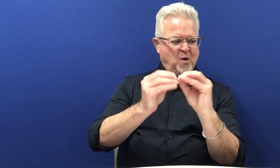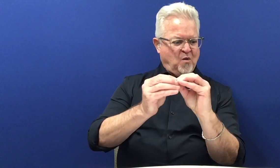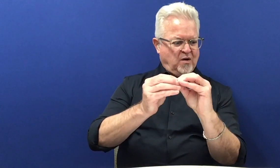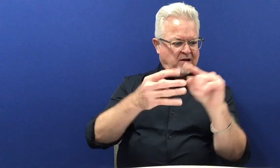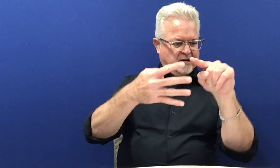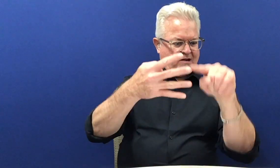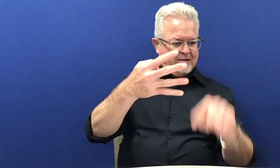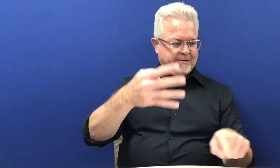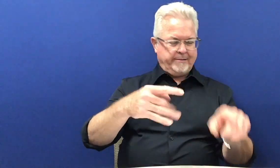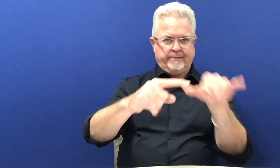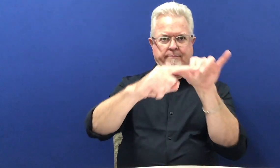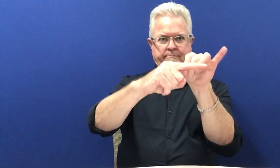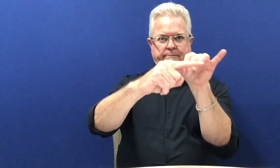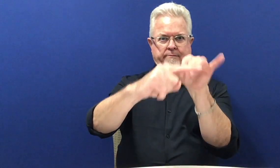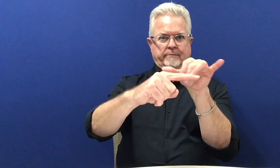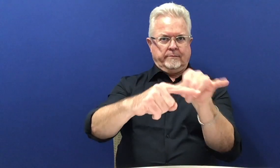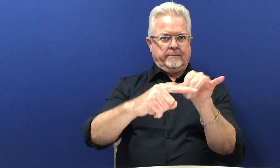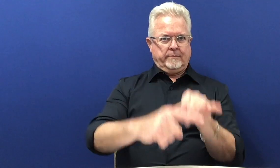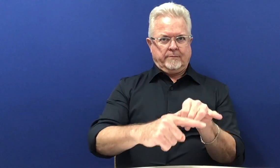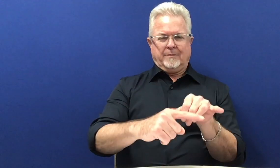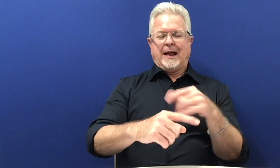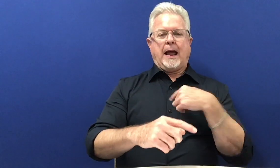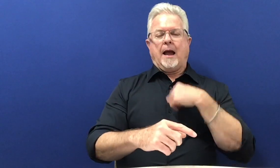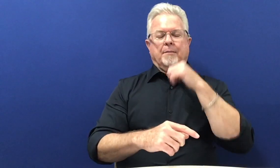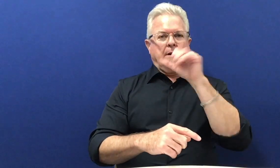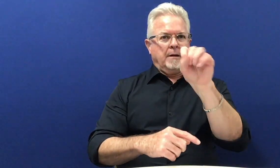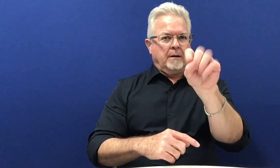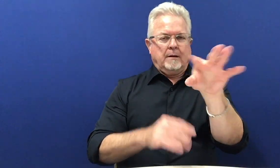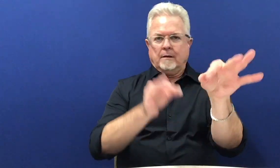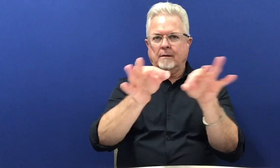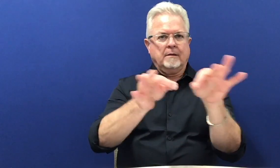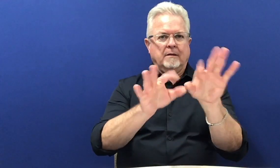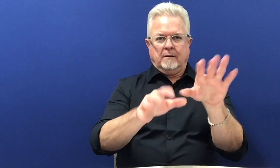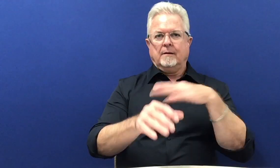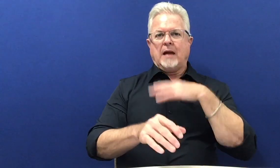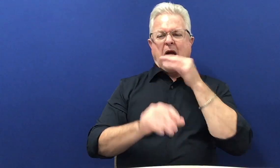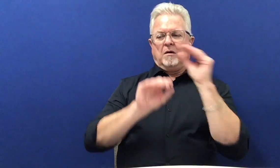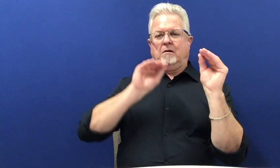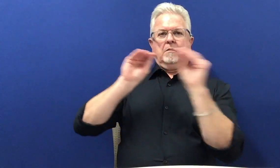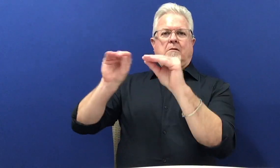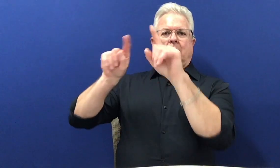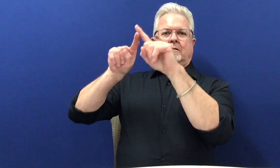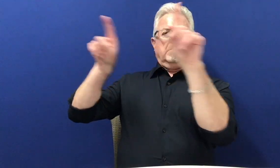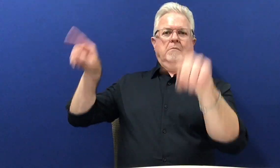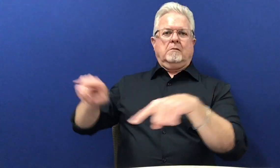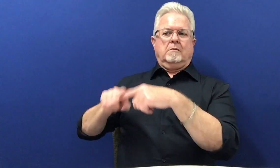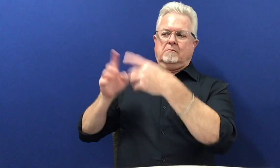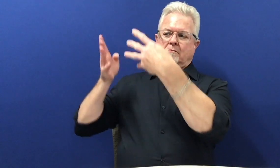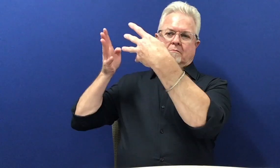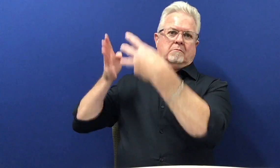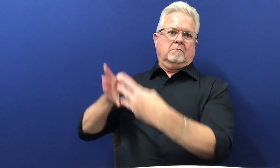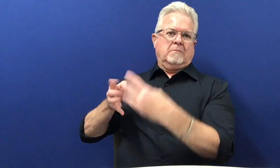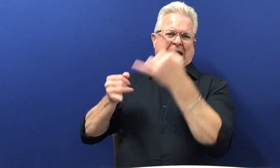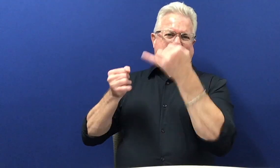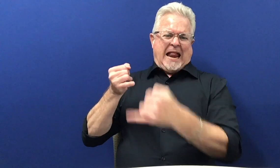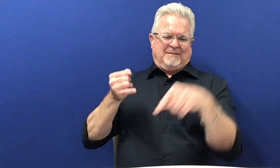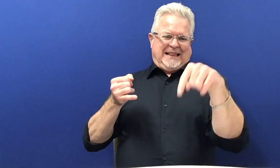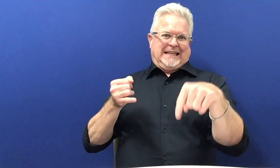There are others as well. And I'm not going to spell them out for you, but I will put them on a slide